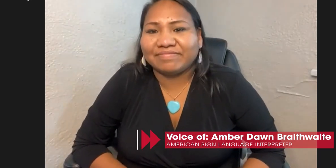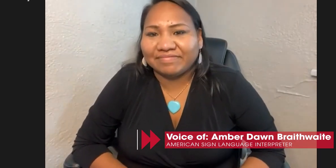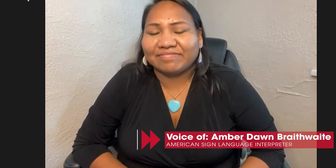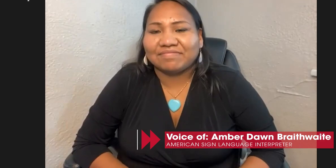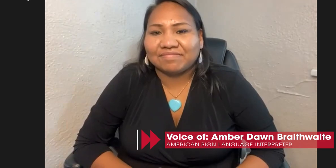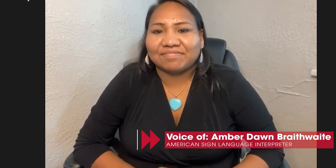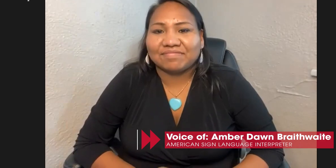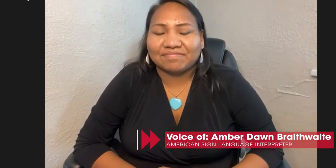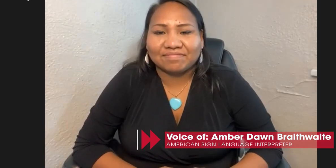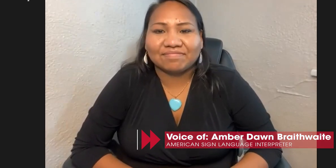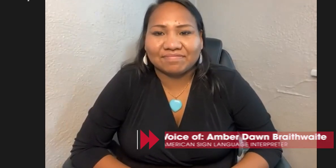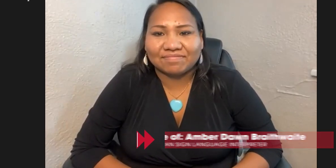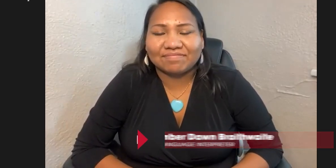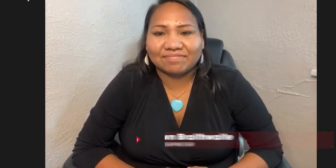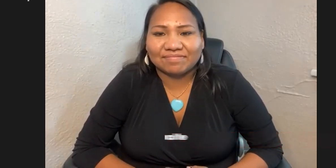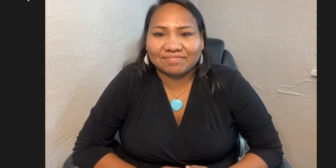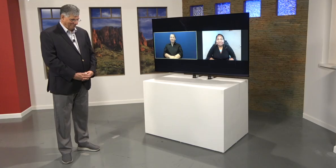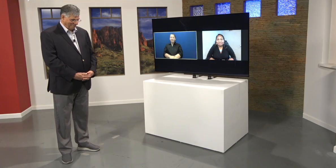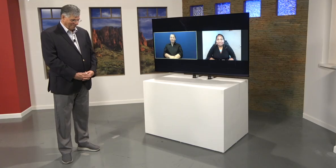to offer is right there on the website.